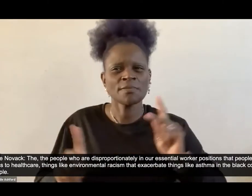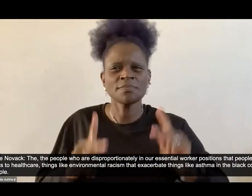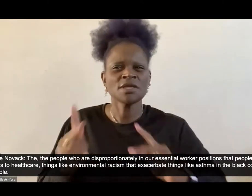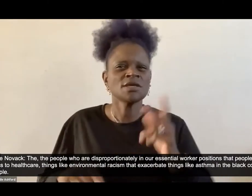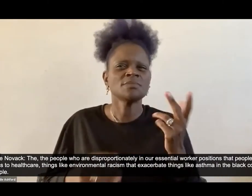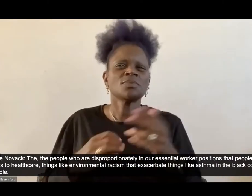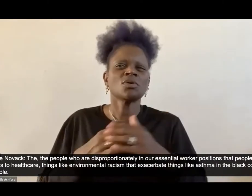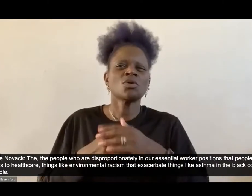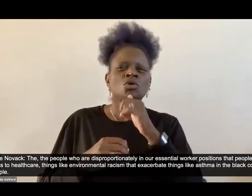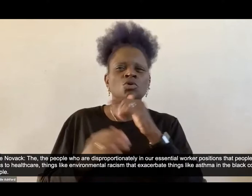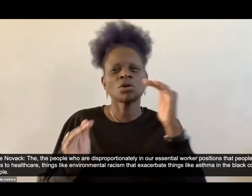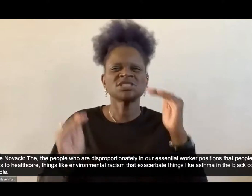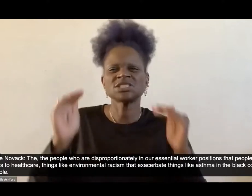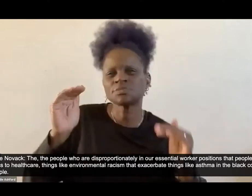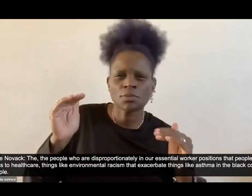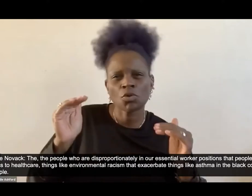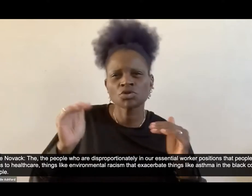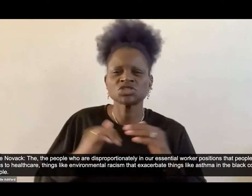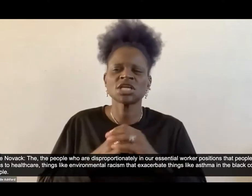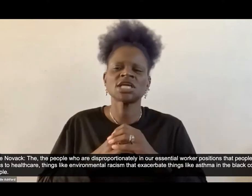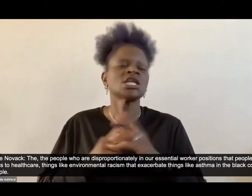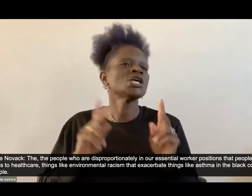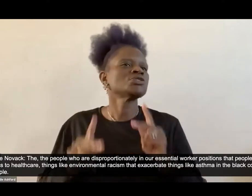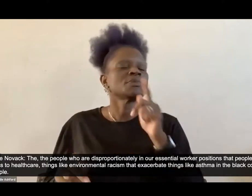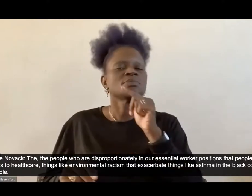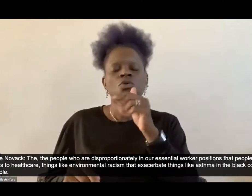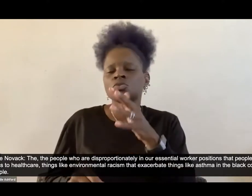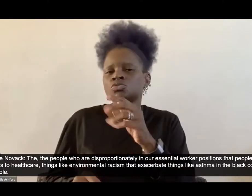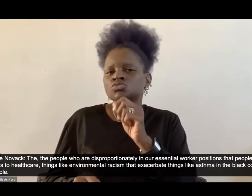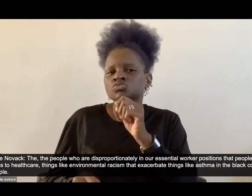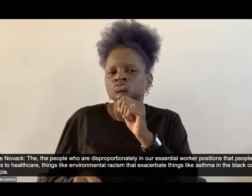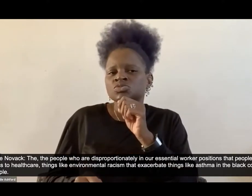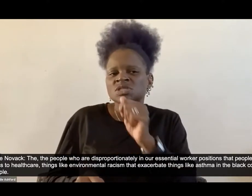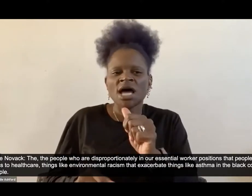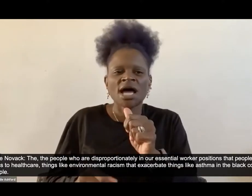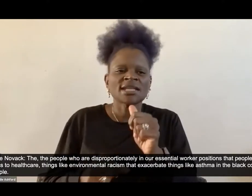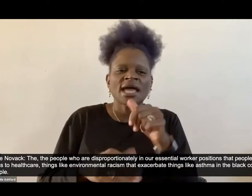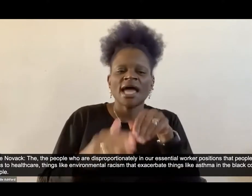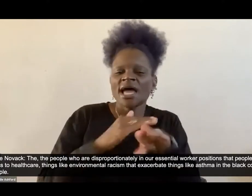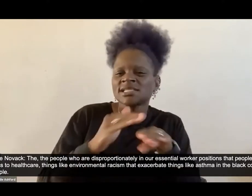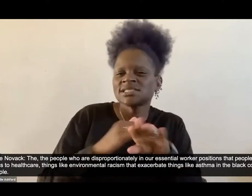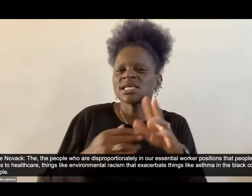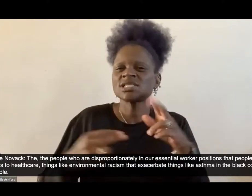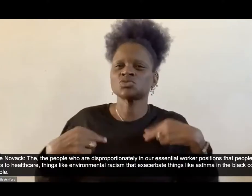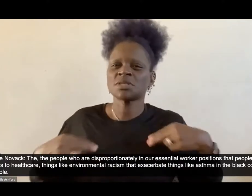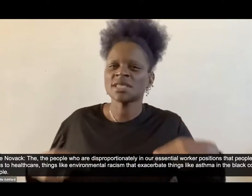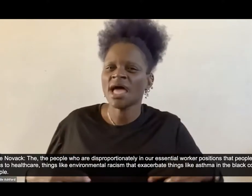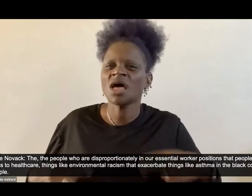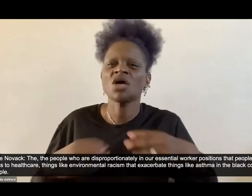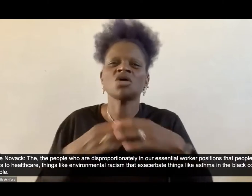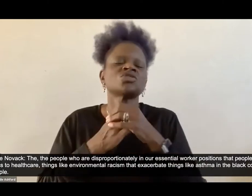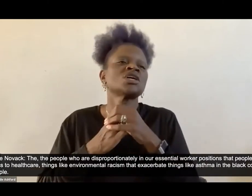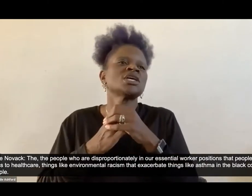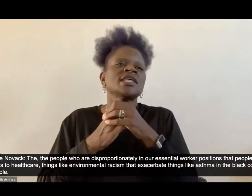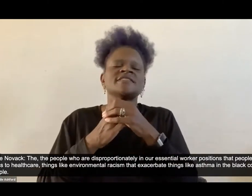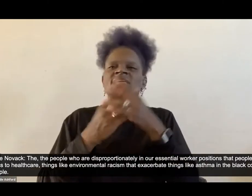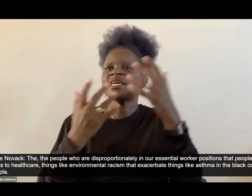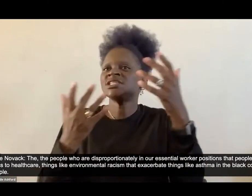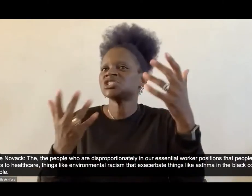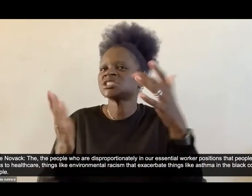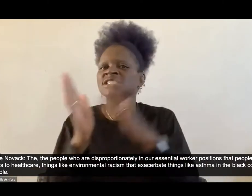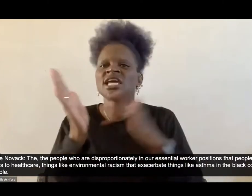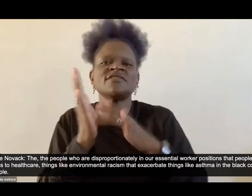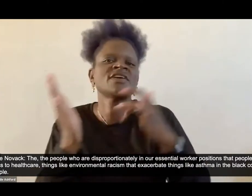positions, the people who don't have access to healthcare, um, things like environmental racism that exacerbate things like, um,